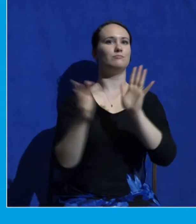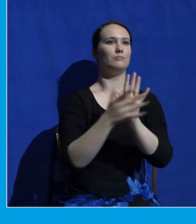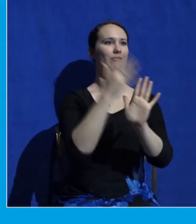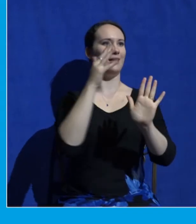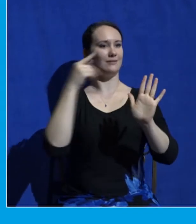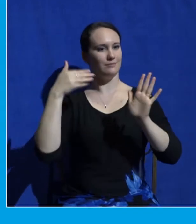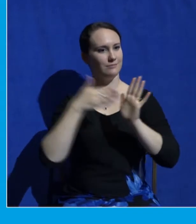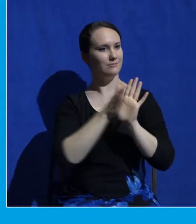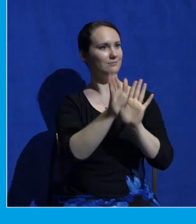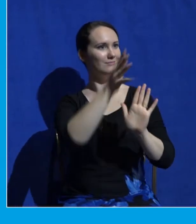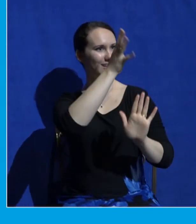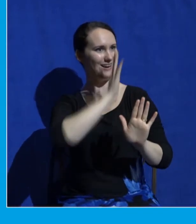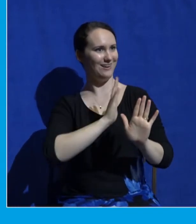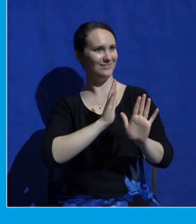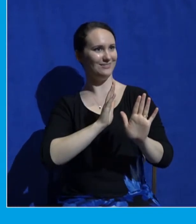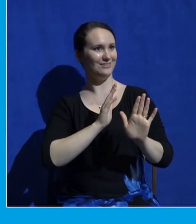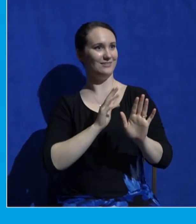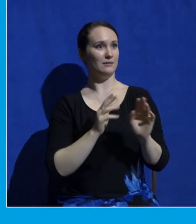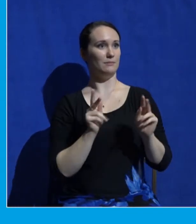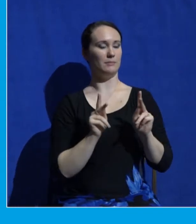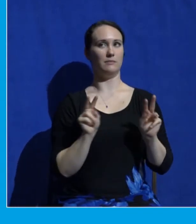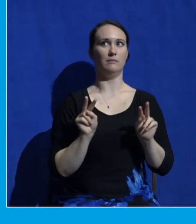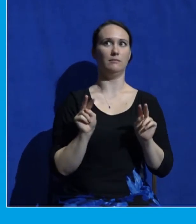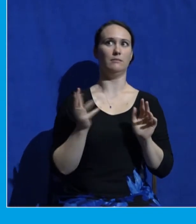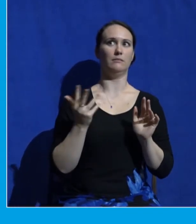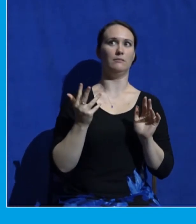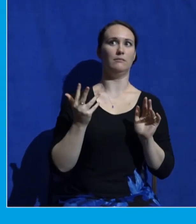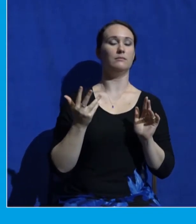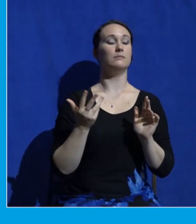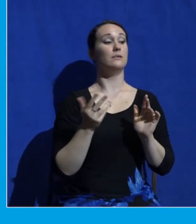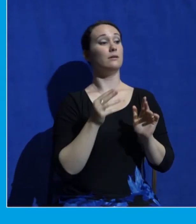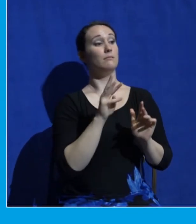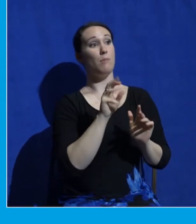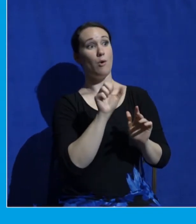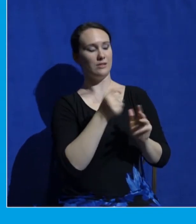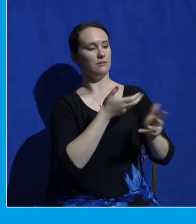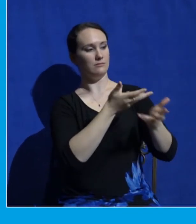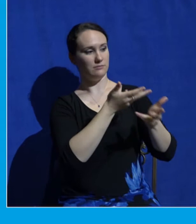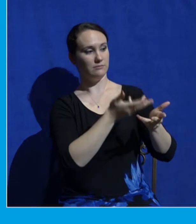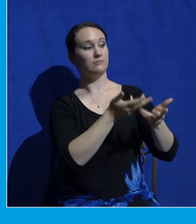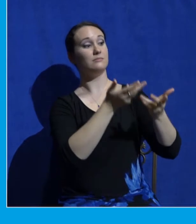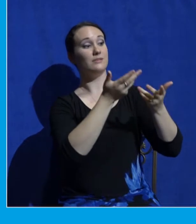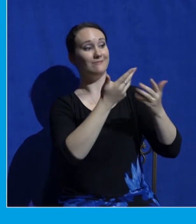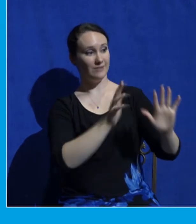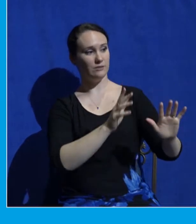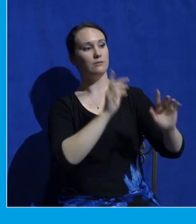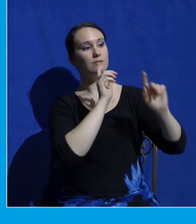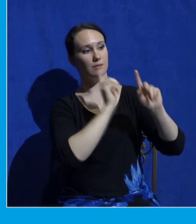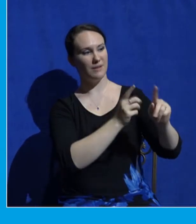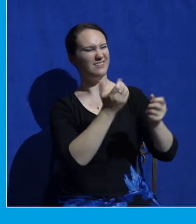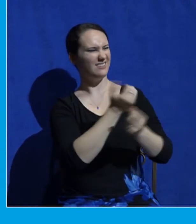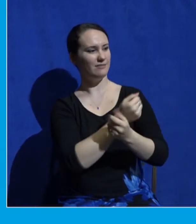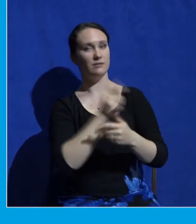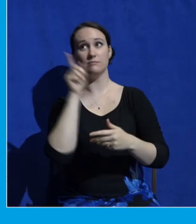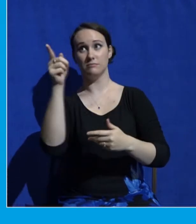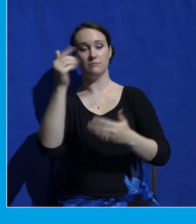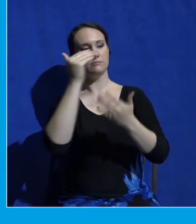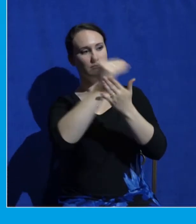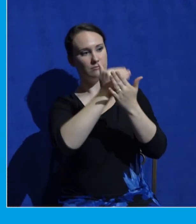leaders of the congregation returned to him. Moses talked with them. Afterward, all the people came near and he commanded them all that the Lord had spoken with him